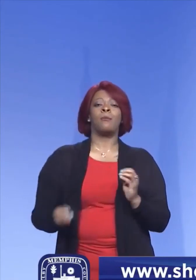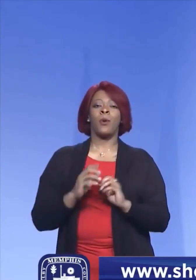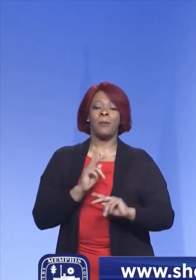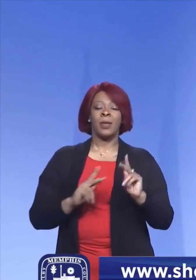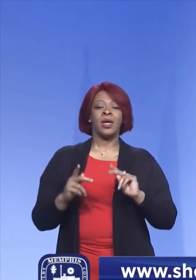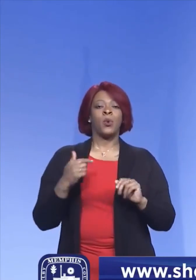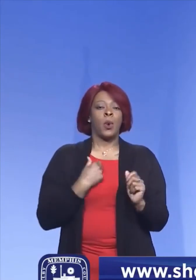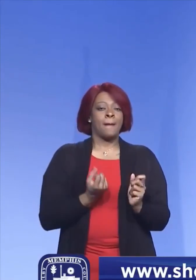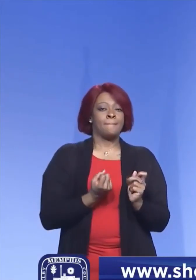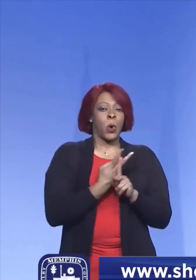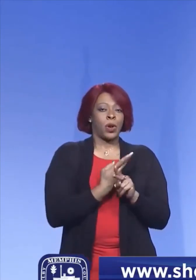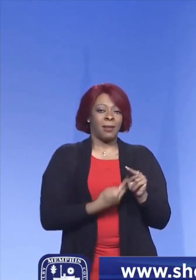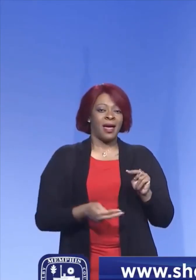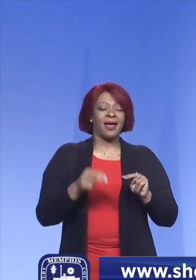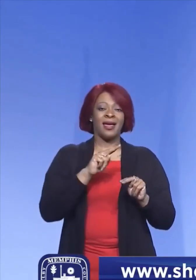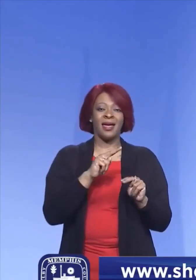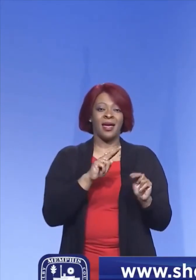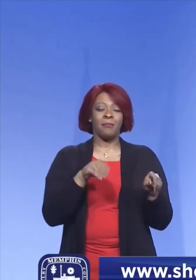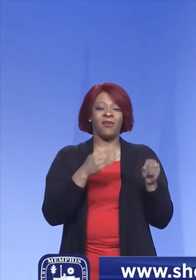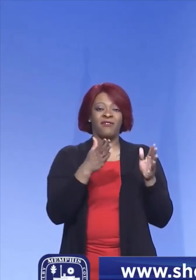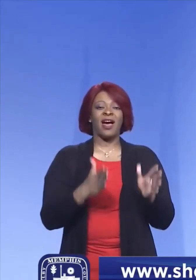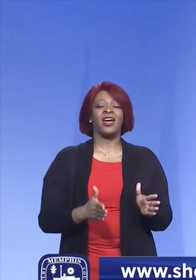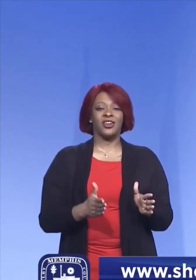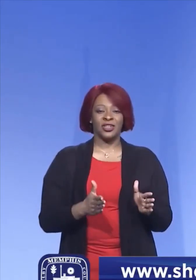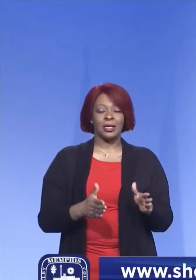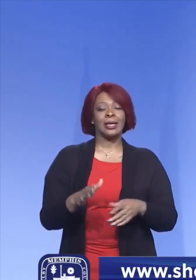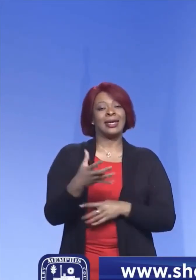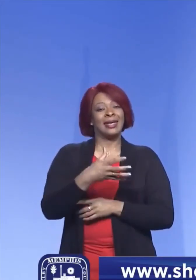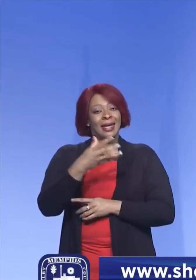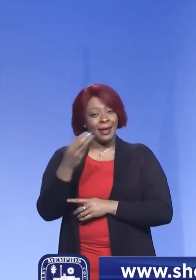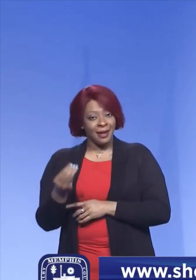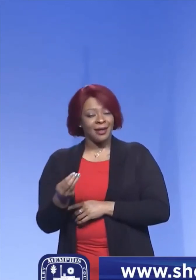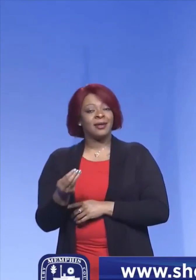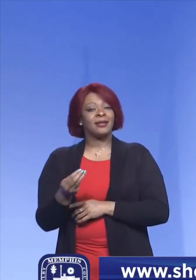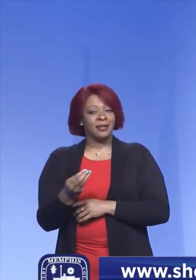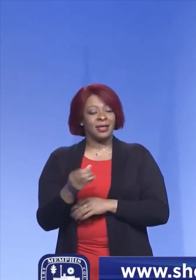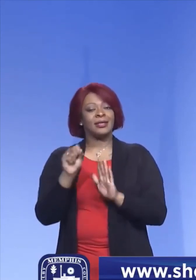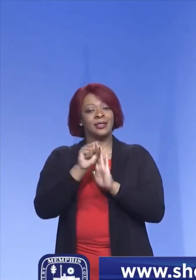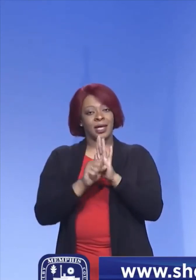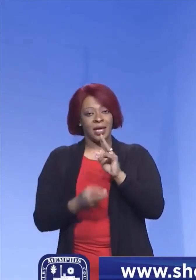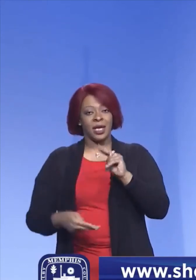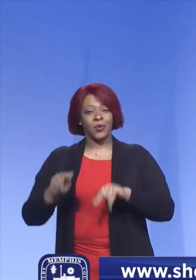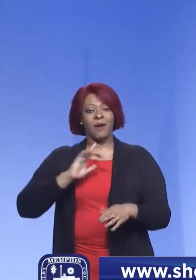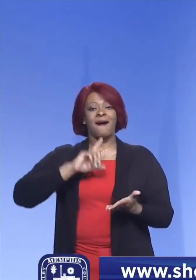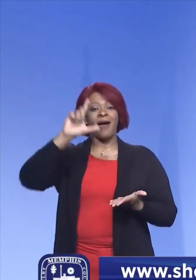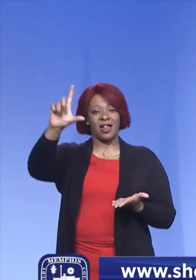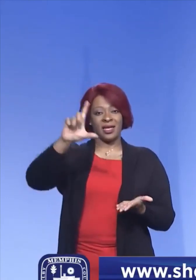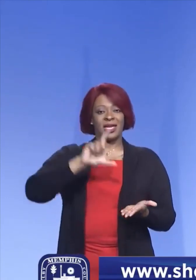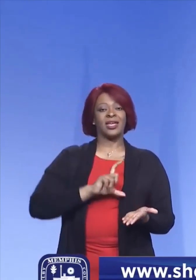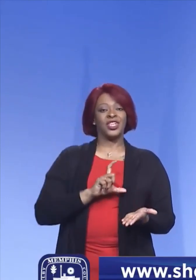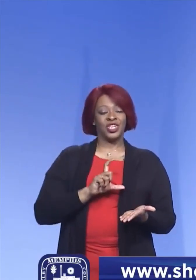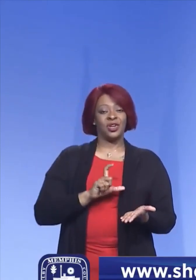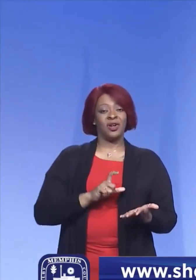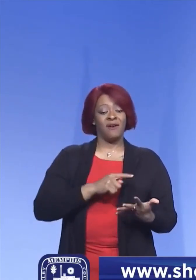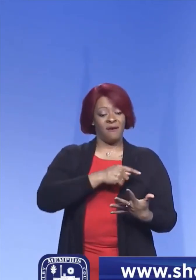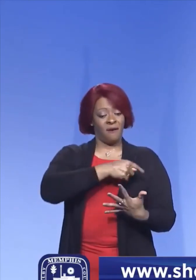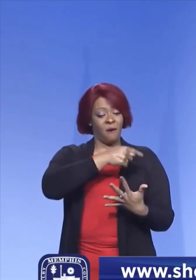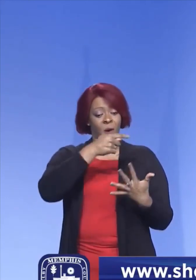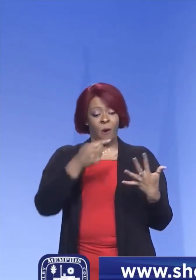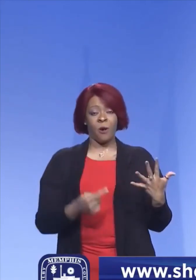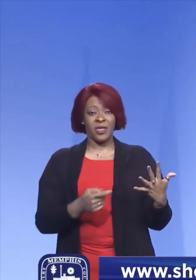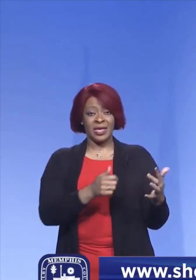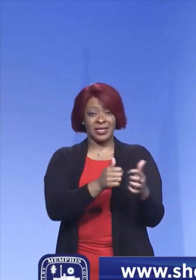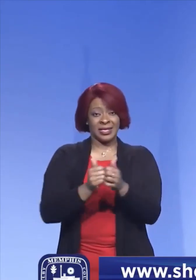multiplying providers and the state has increased our allocation. So all of those things together